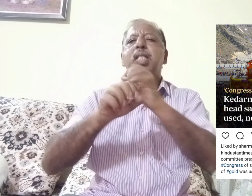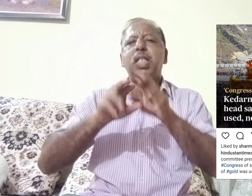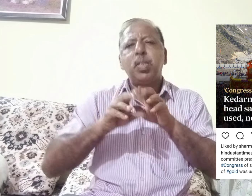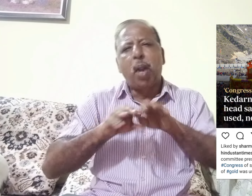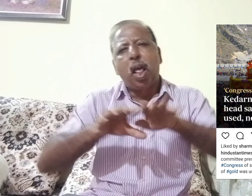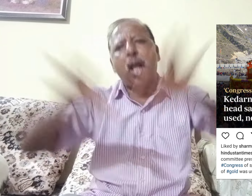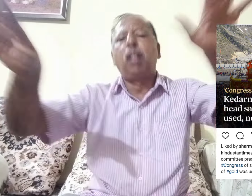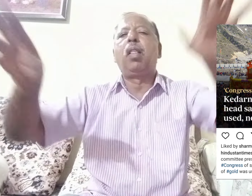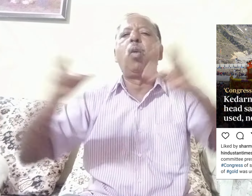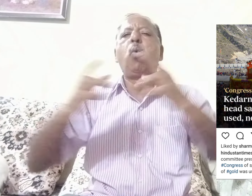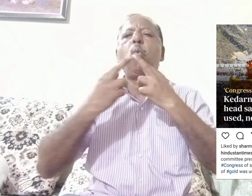I'm get to ground here.